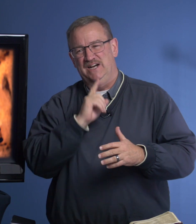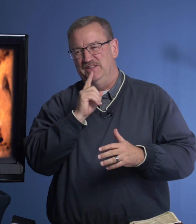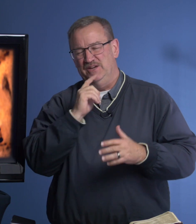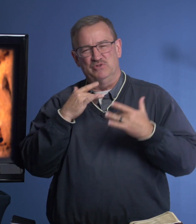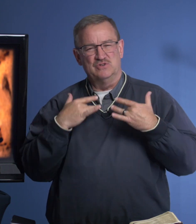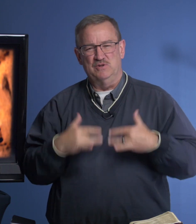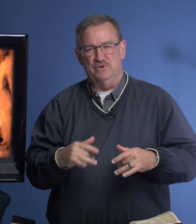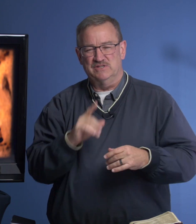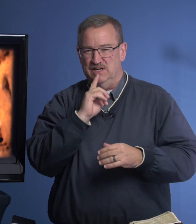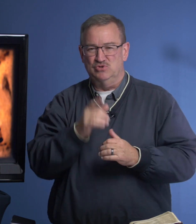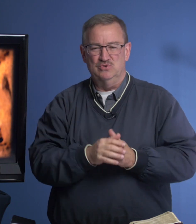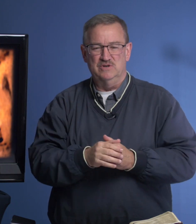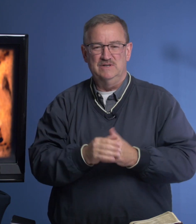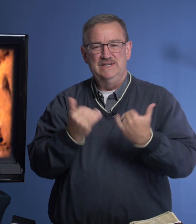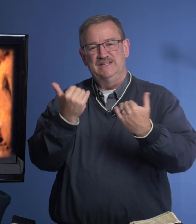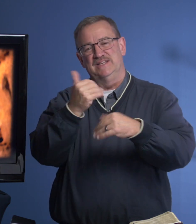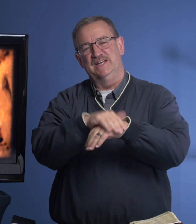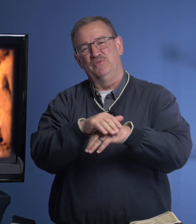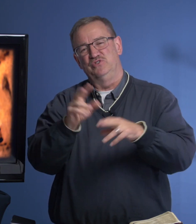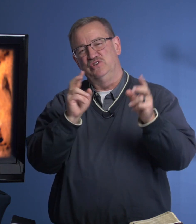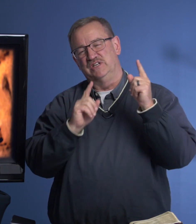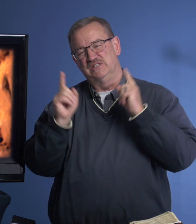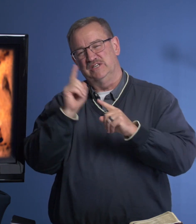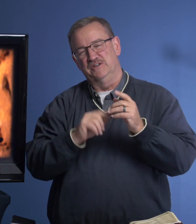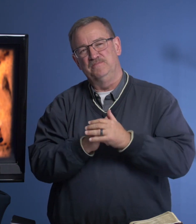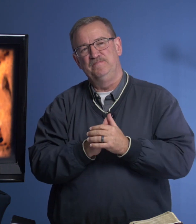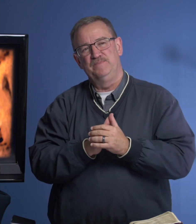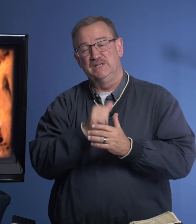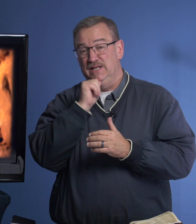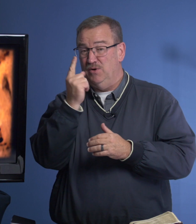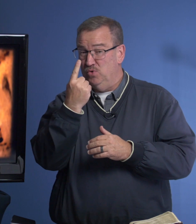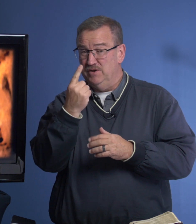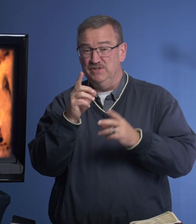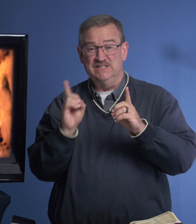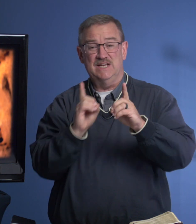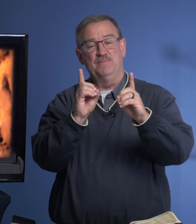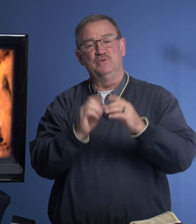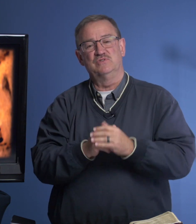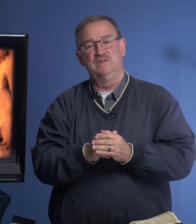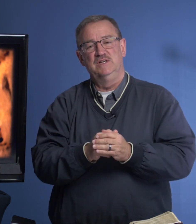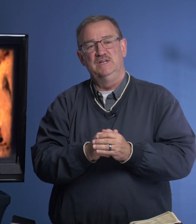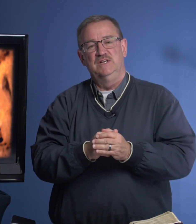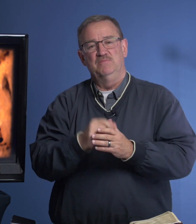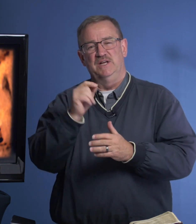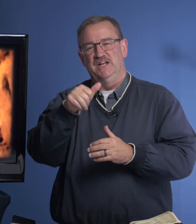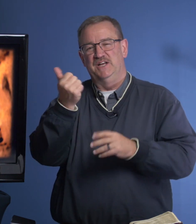They were so depressed, I'm sure. Tonight, I want you to consider not one of the disciples, but another